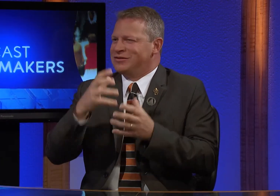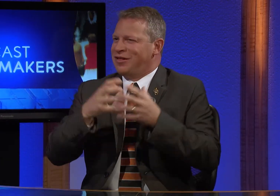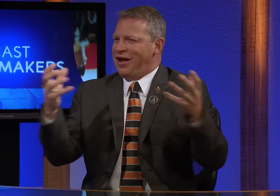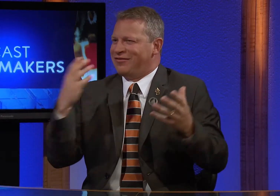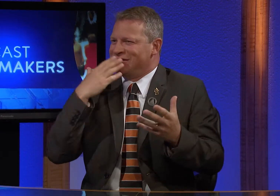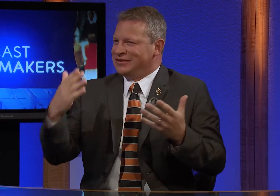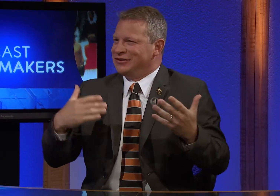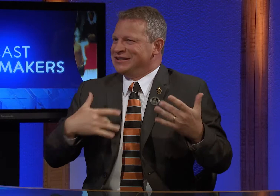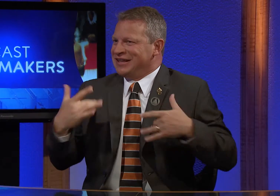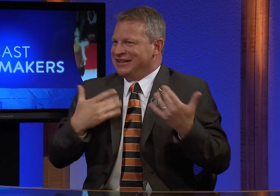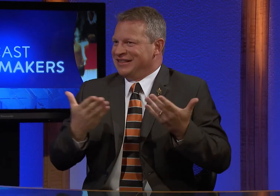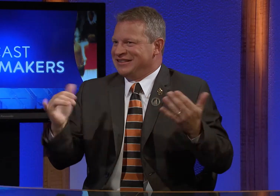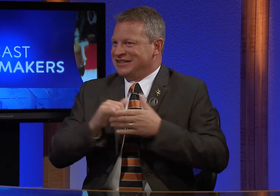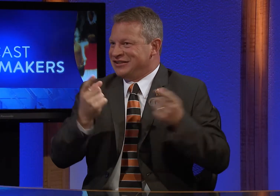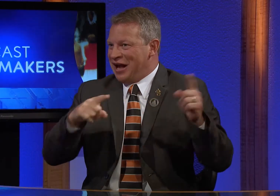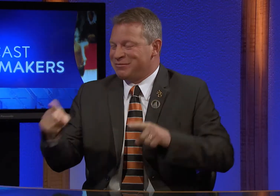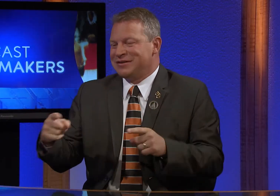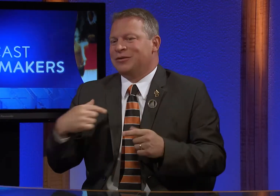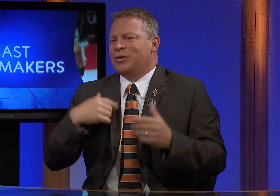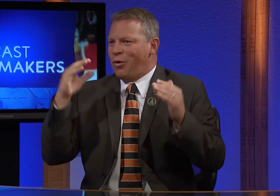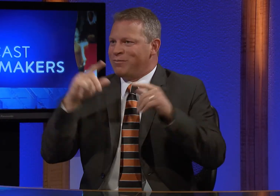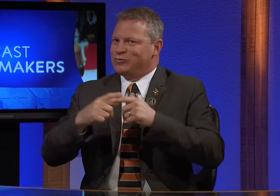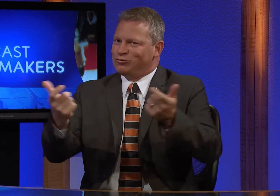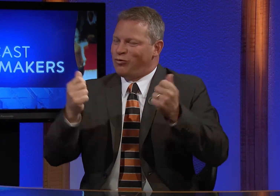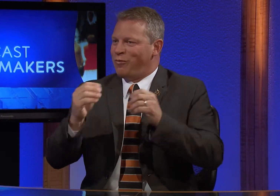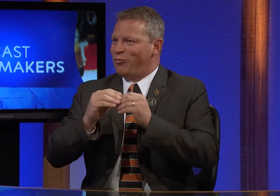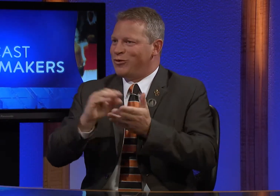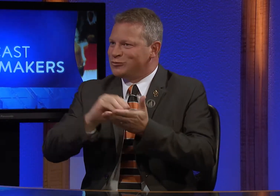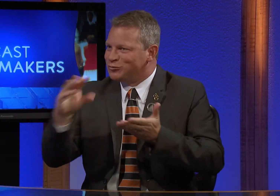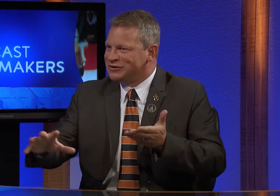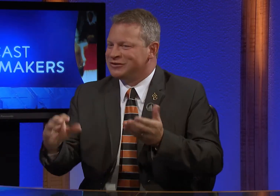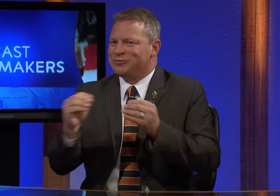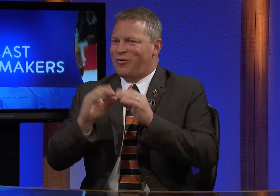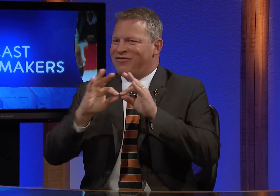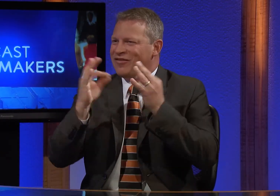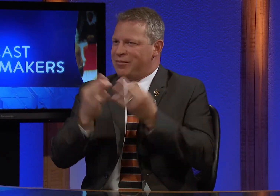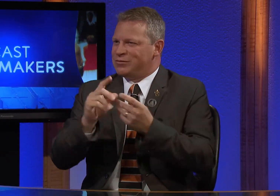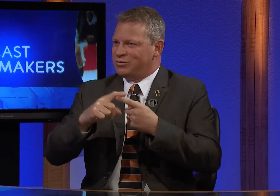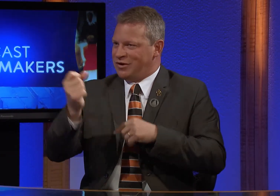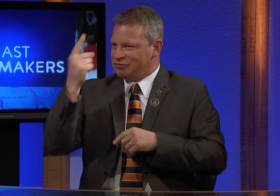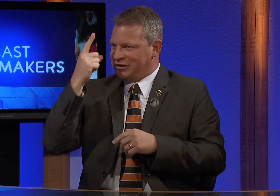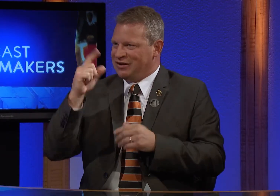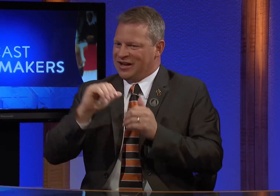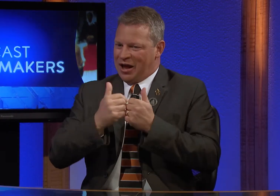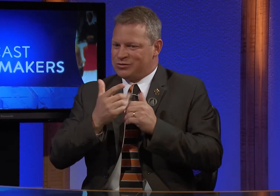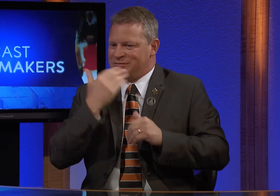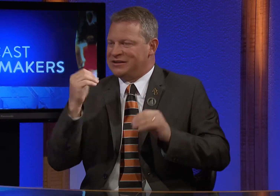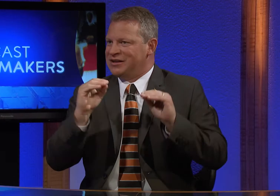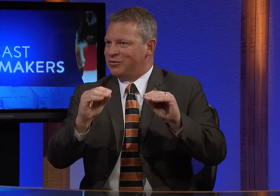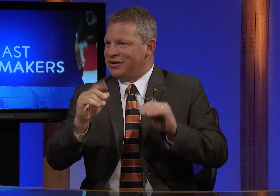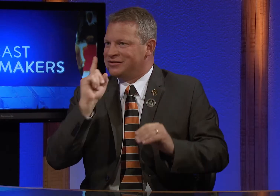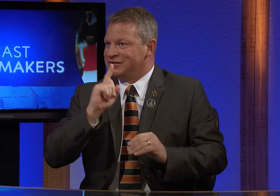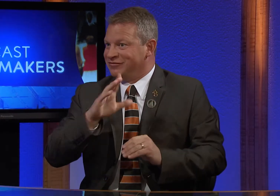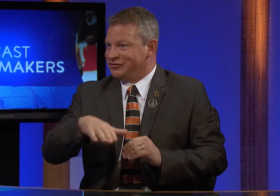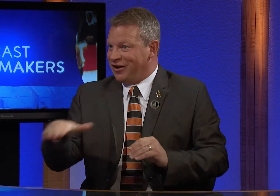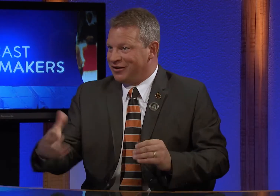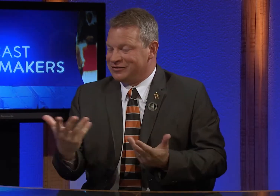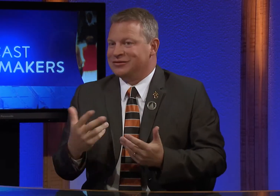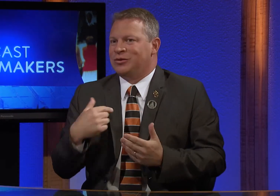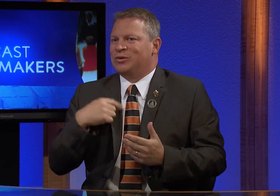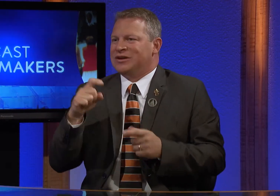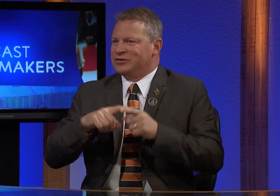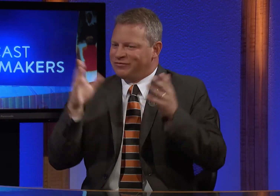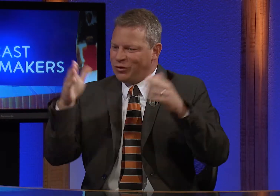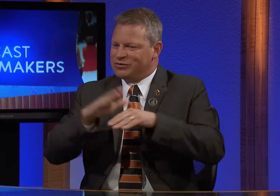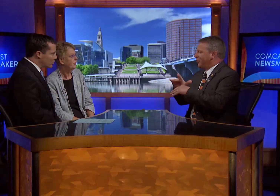anniversary in three years. So there's a lot of very exciting things happening and we're hoping to draw more students and more families and teach them how to